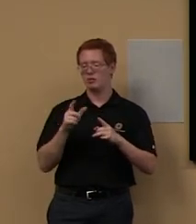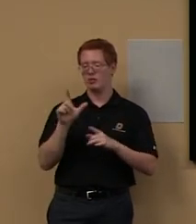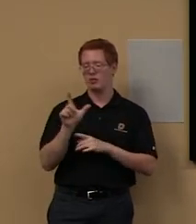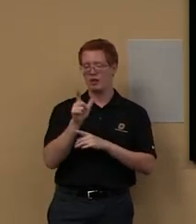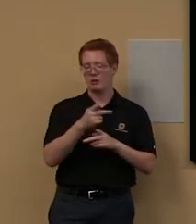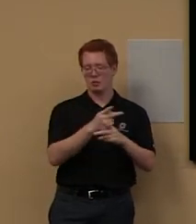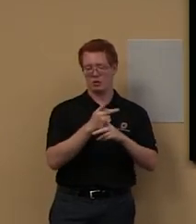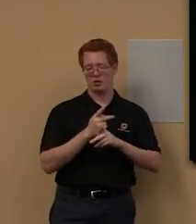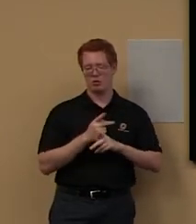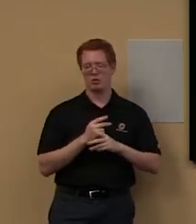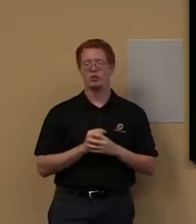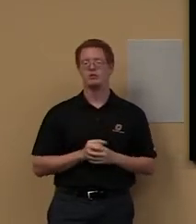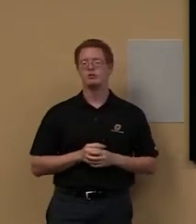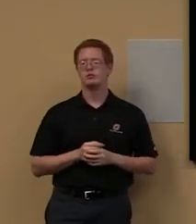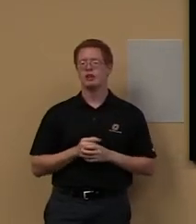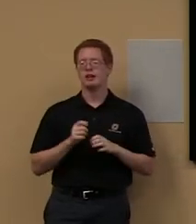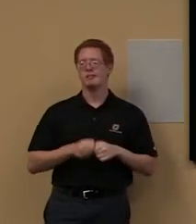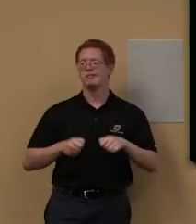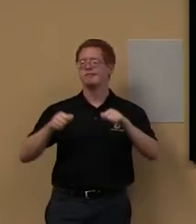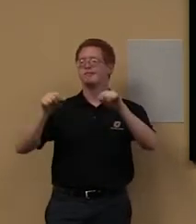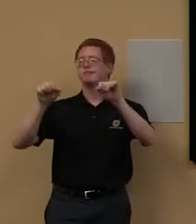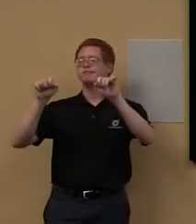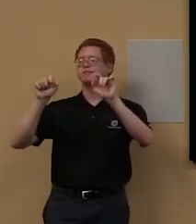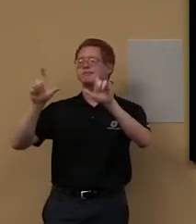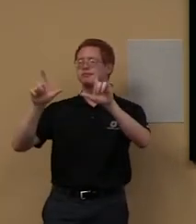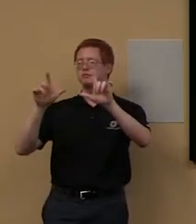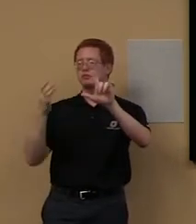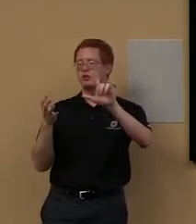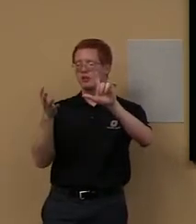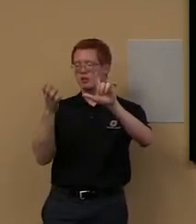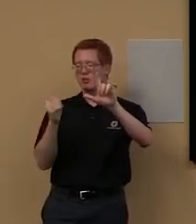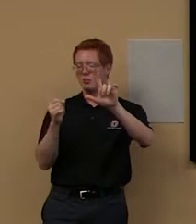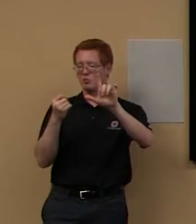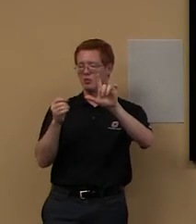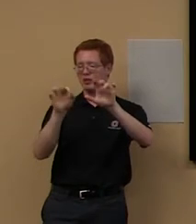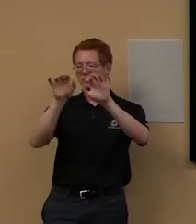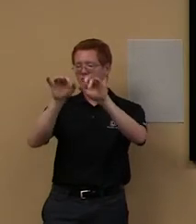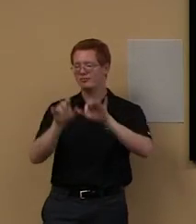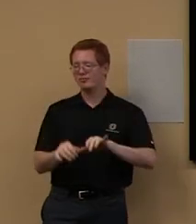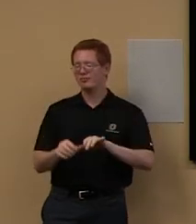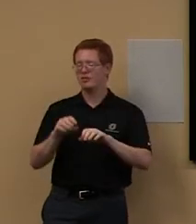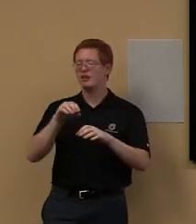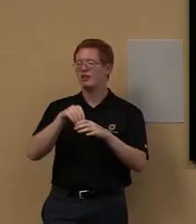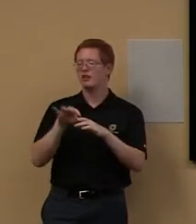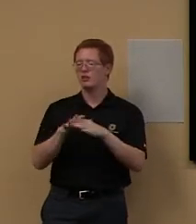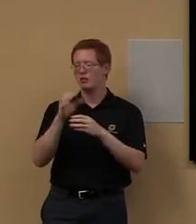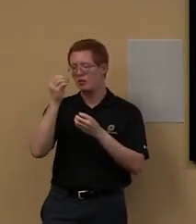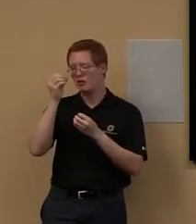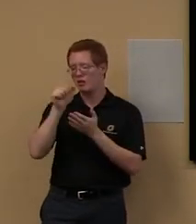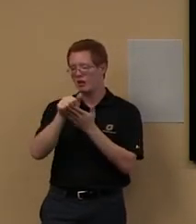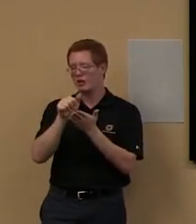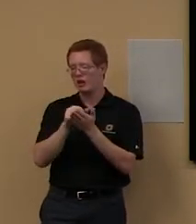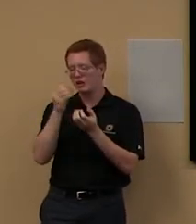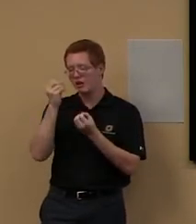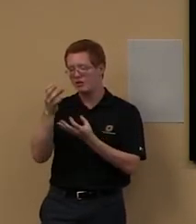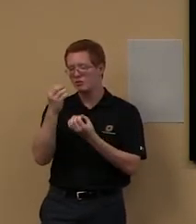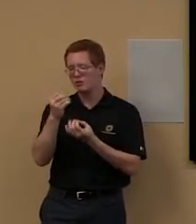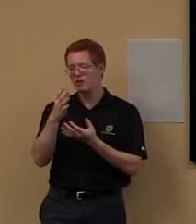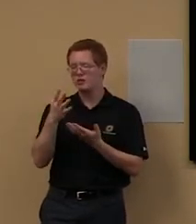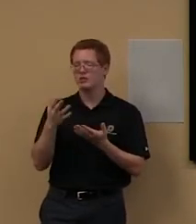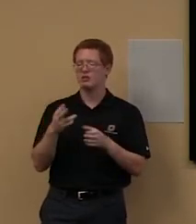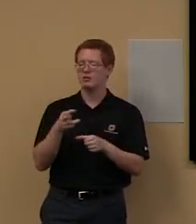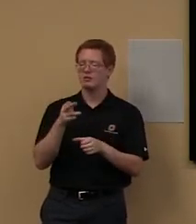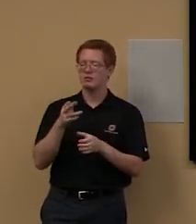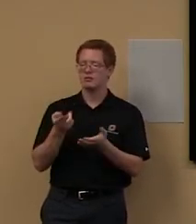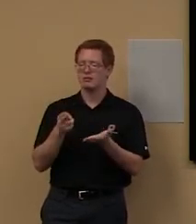ask you to log in. And then, um, it'll have a form that's already filled out. You just press OK and it, and it gets requested.